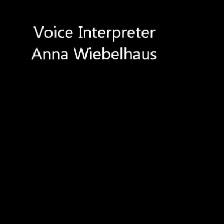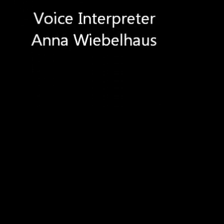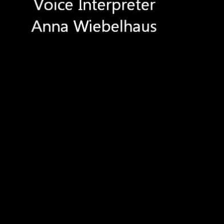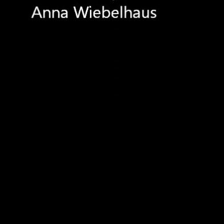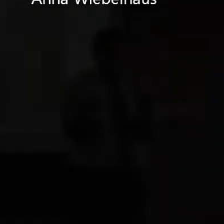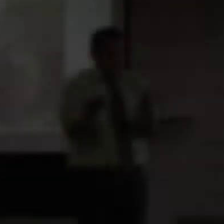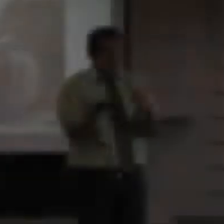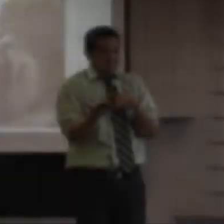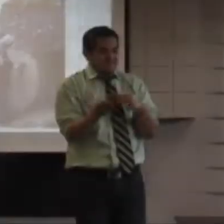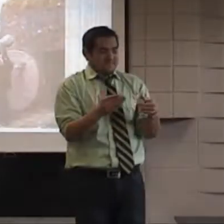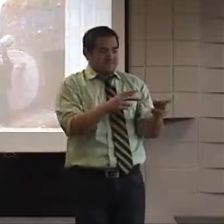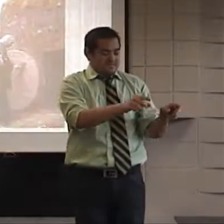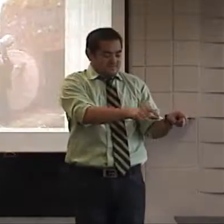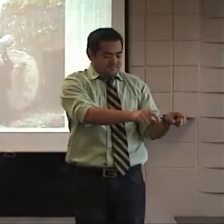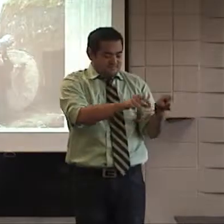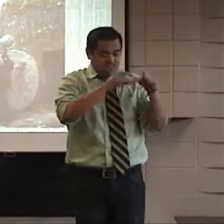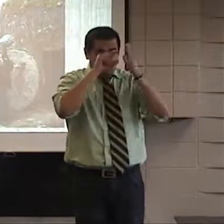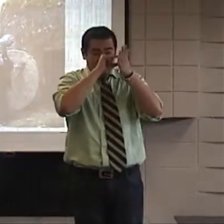Jesus' resurrection from the Bible.